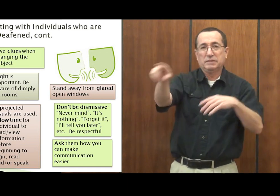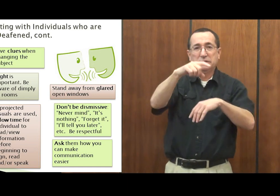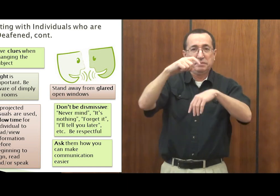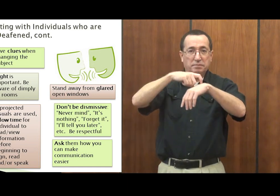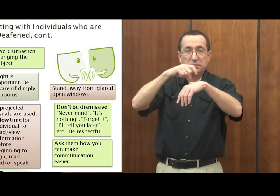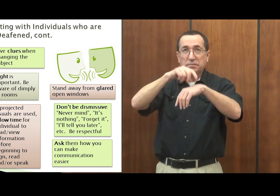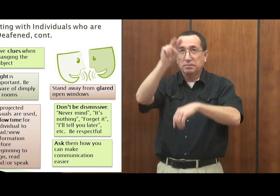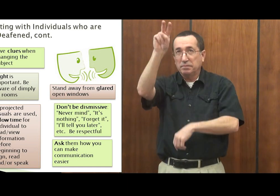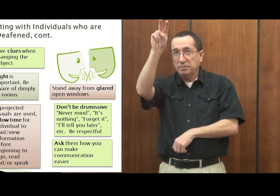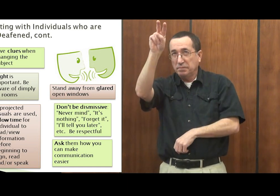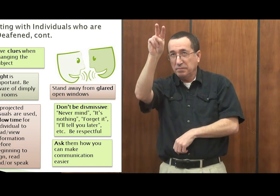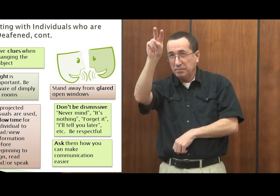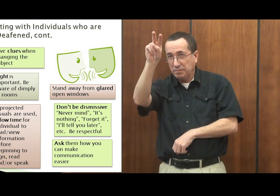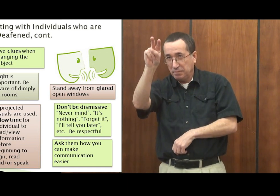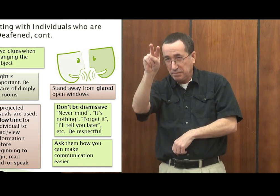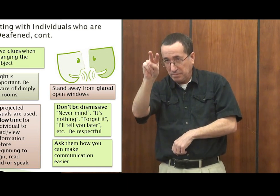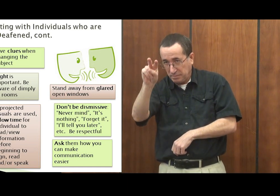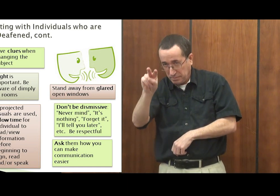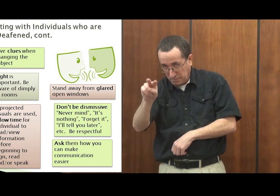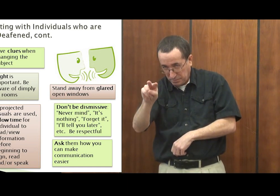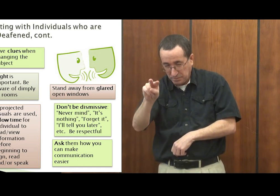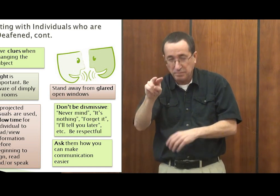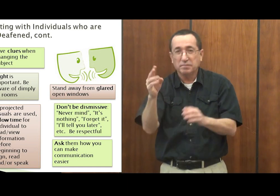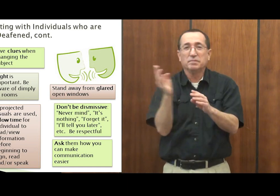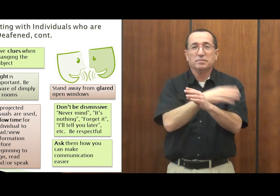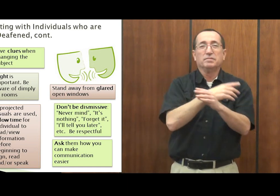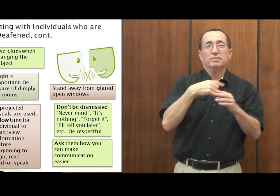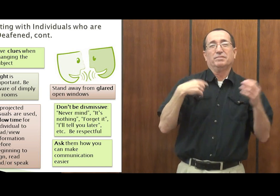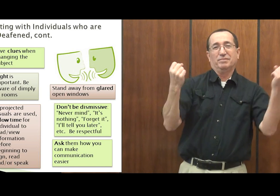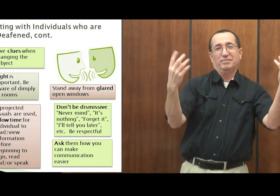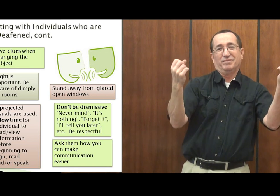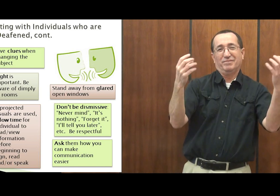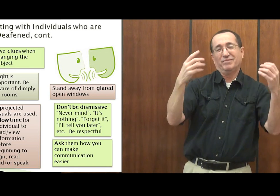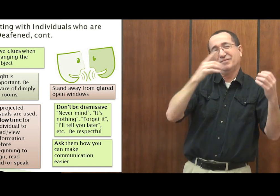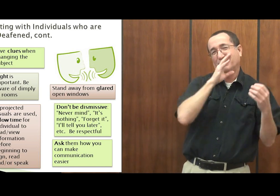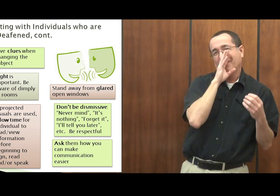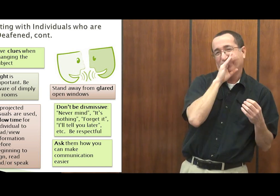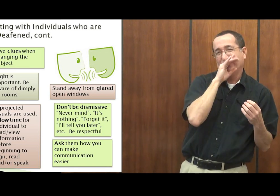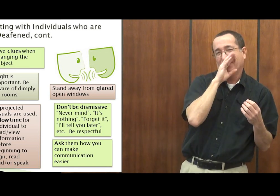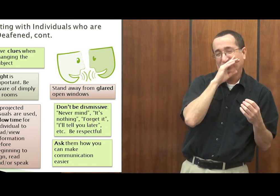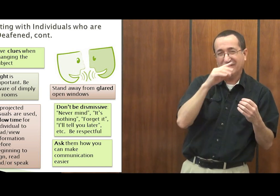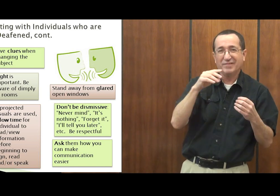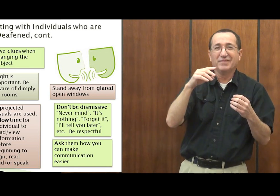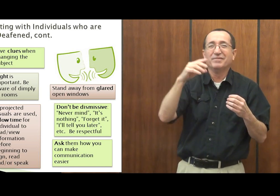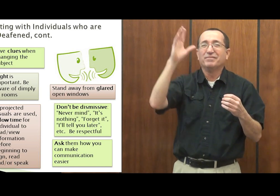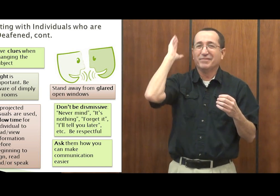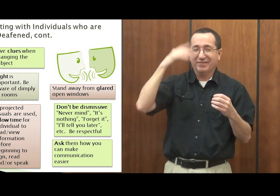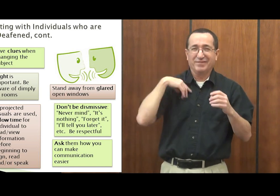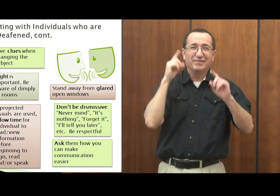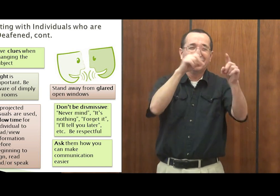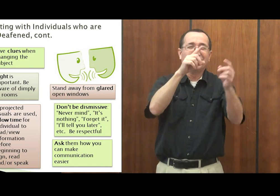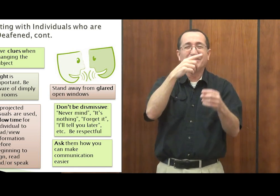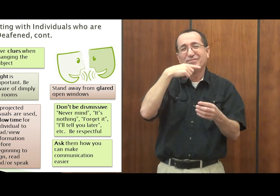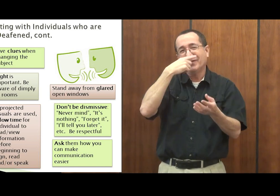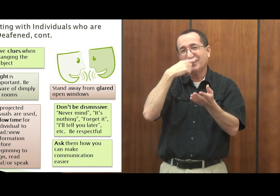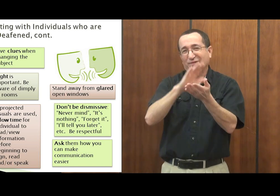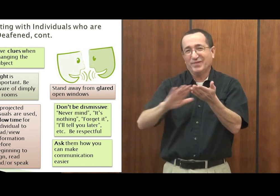If you give some time, if you show a PowerPoint or something or any kind of thing, let the people read that before you start speaking.